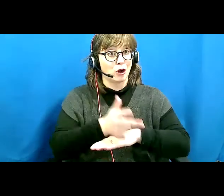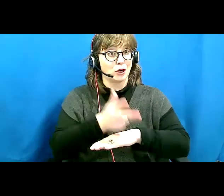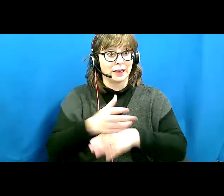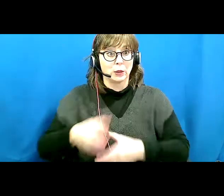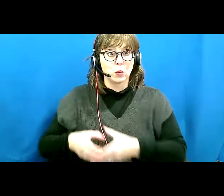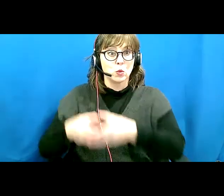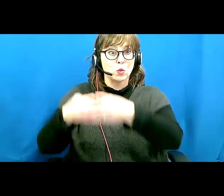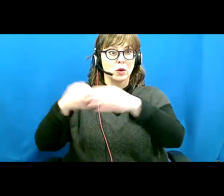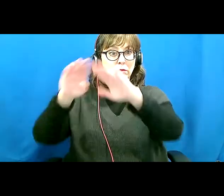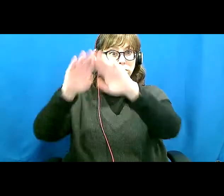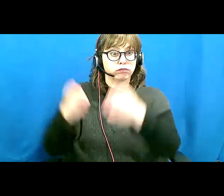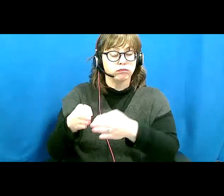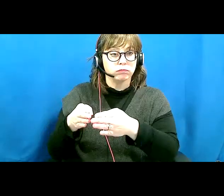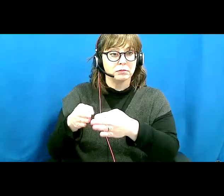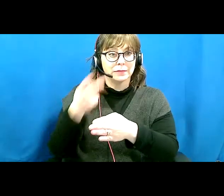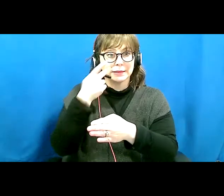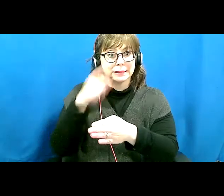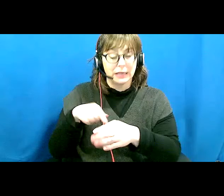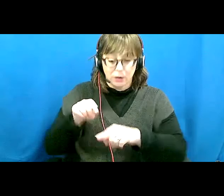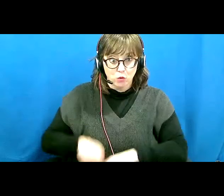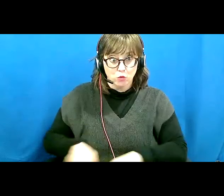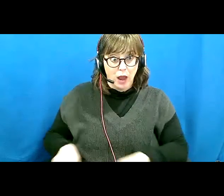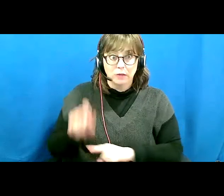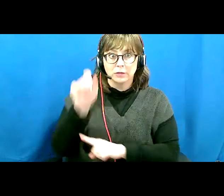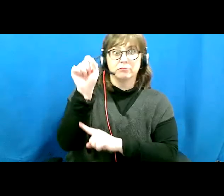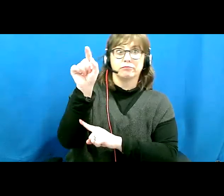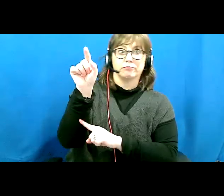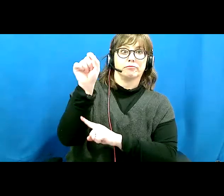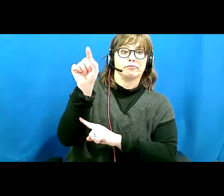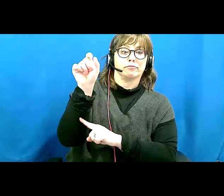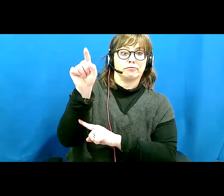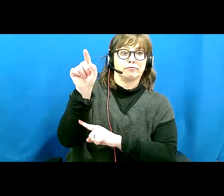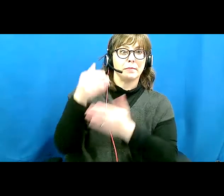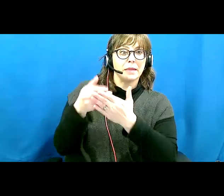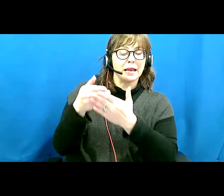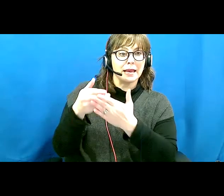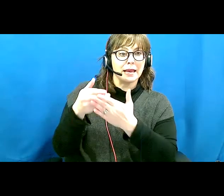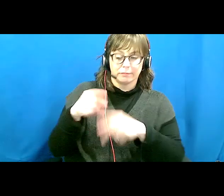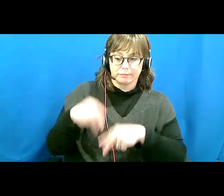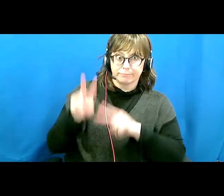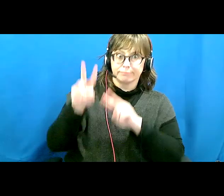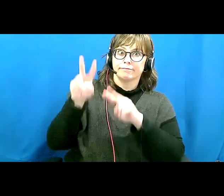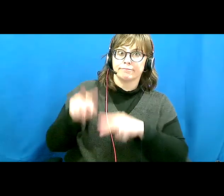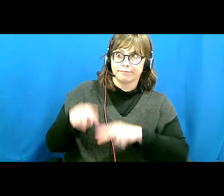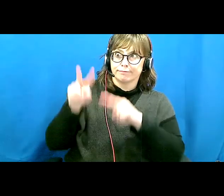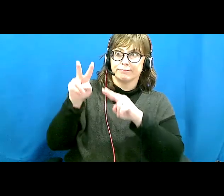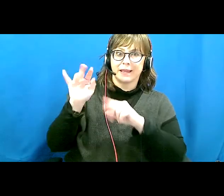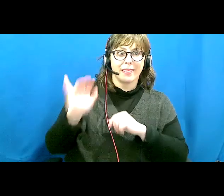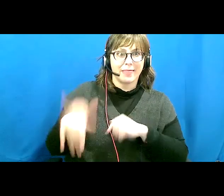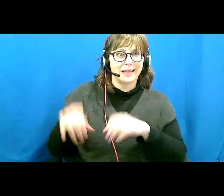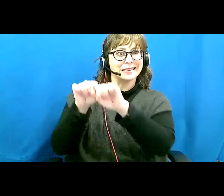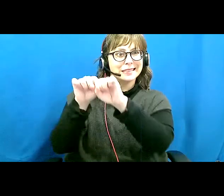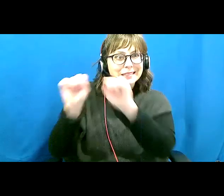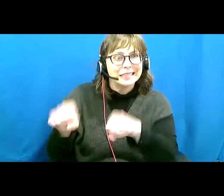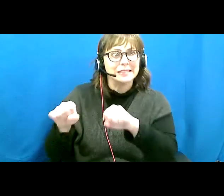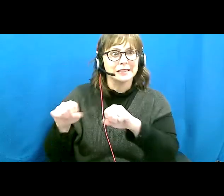take notice of how high the coin slot is from the ground and then think of me. Institutionalized prejudice is often a faceless enemy